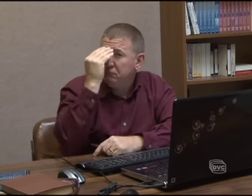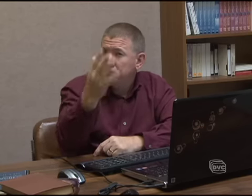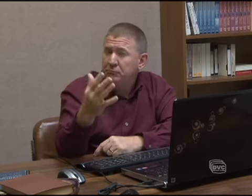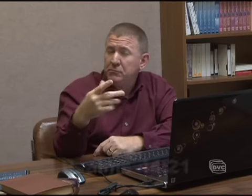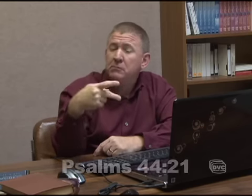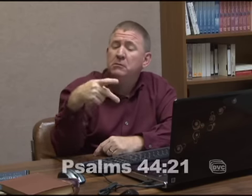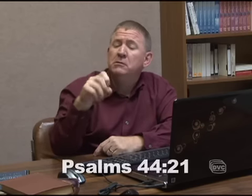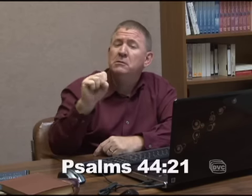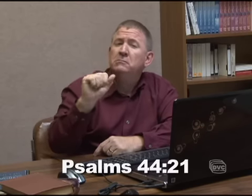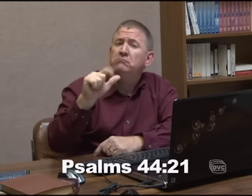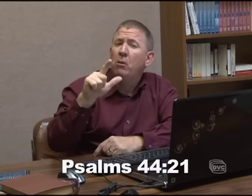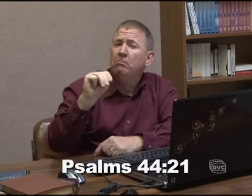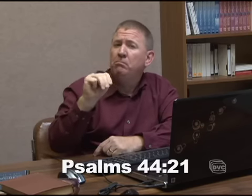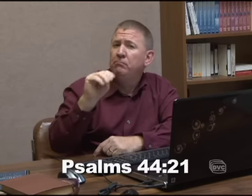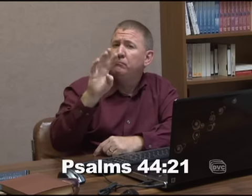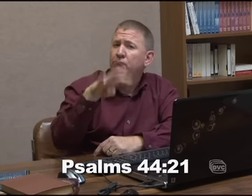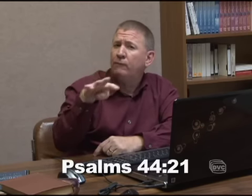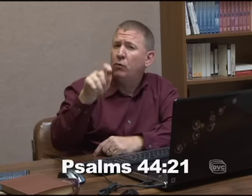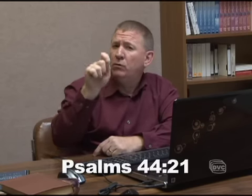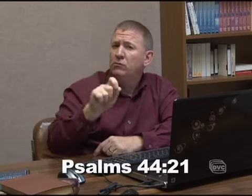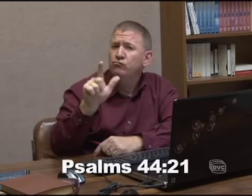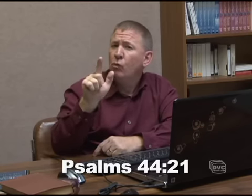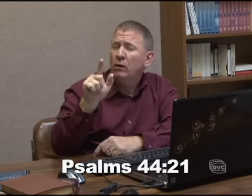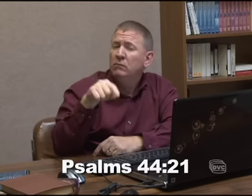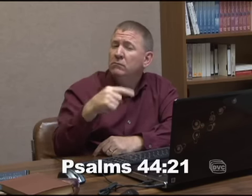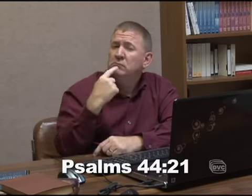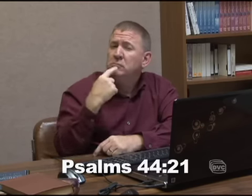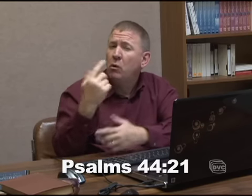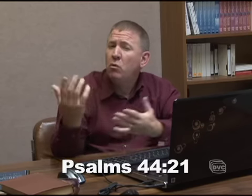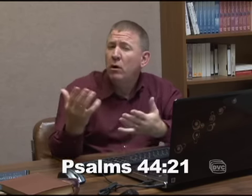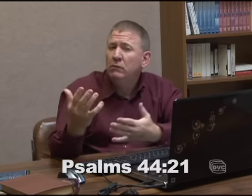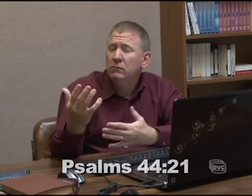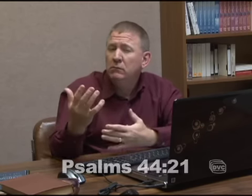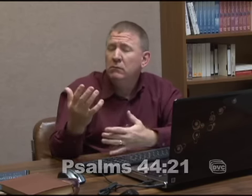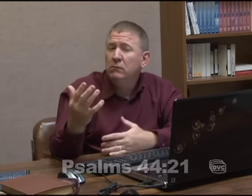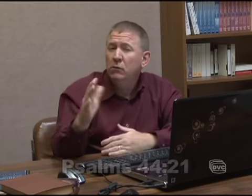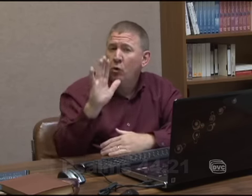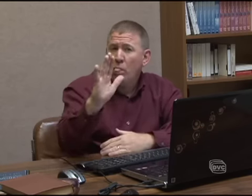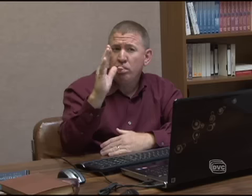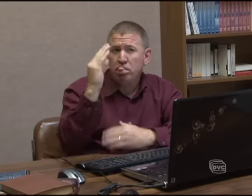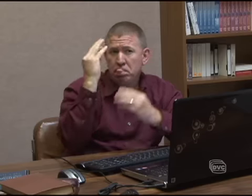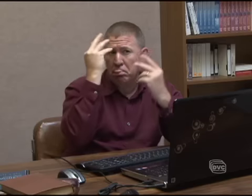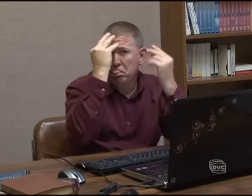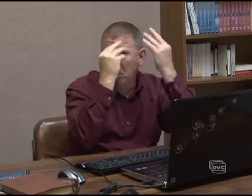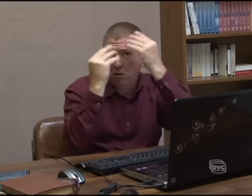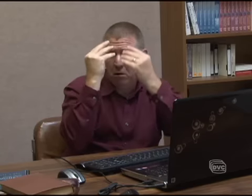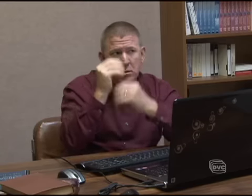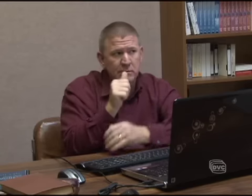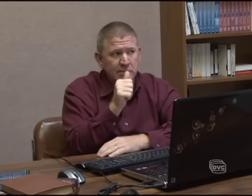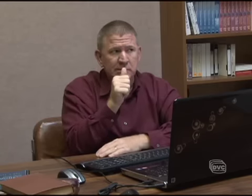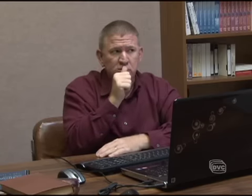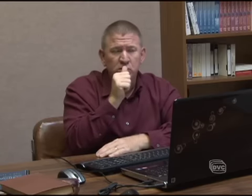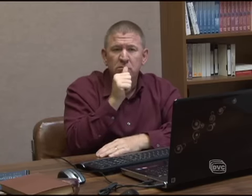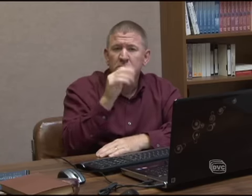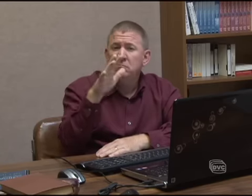But, know, in the book of Psalms, chapter 44 and verse 21, it says, all of your thoughts that you think are private,